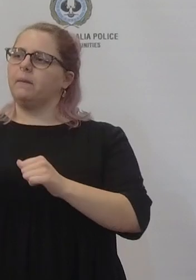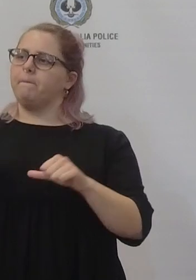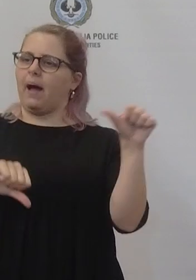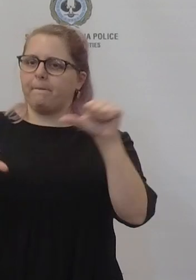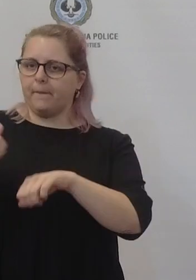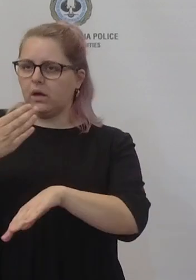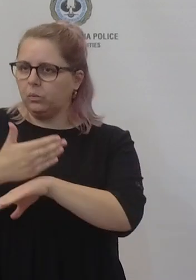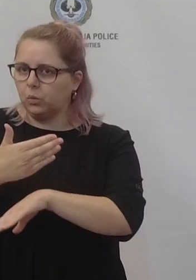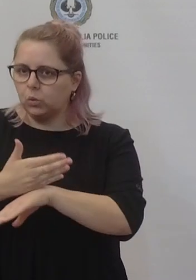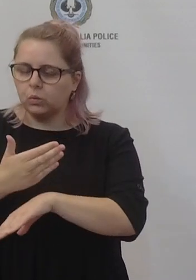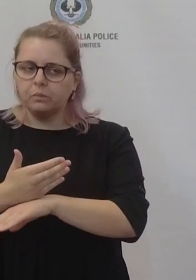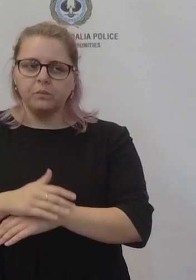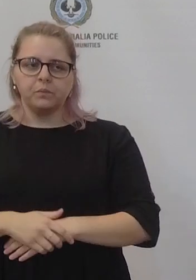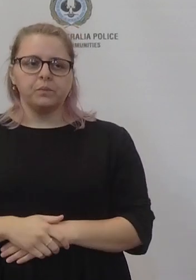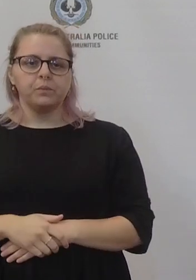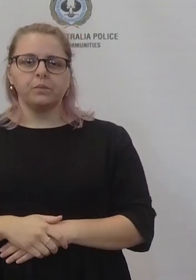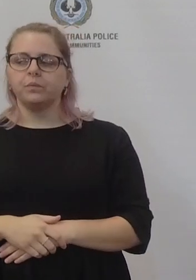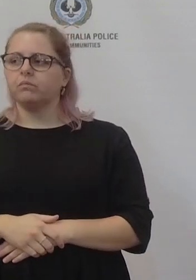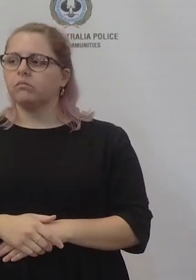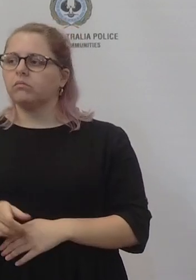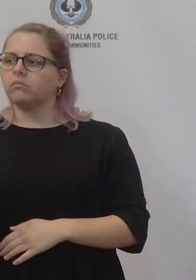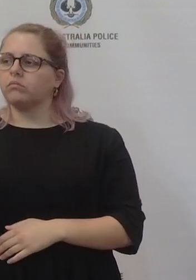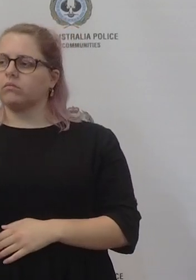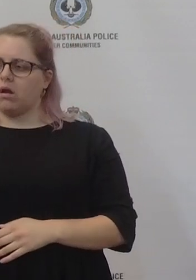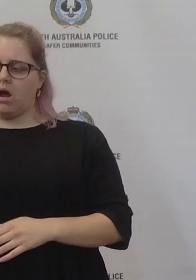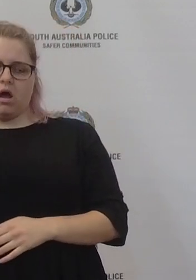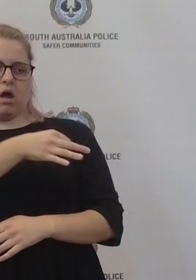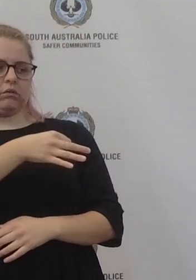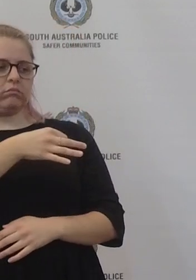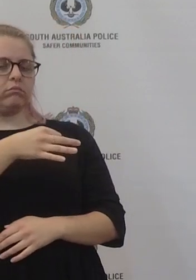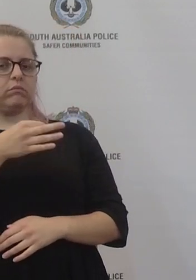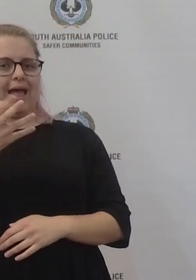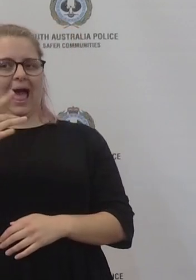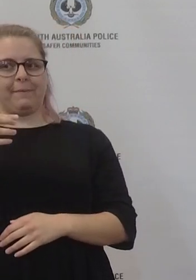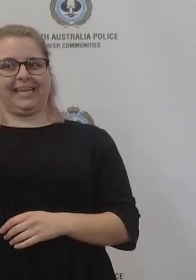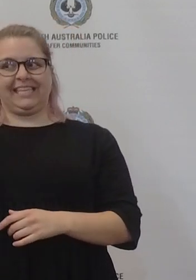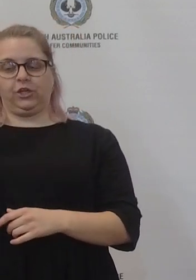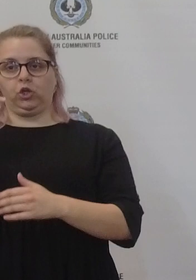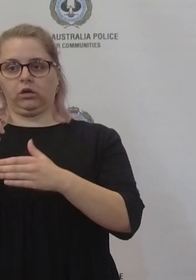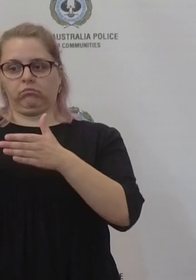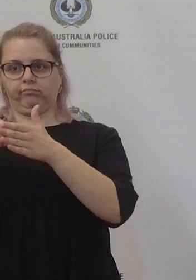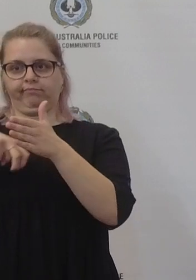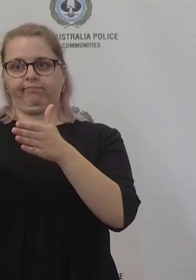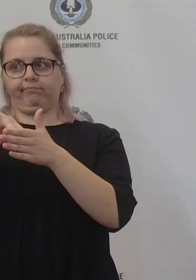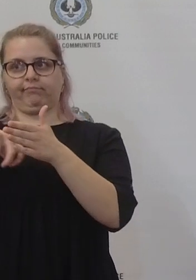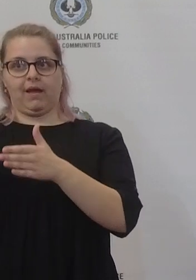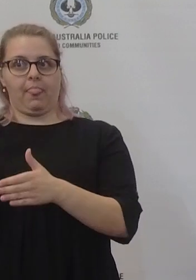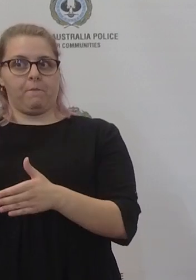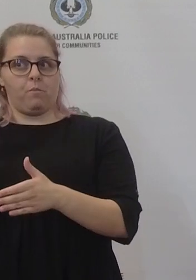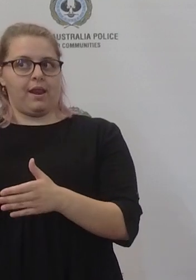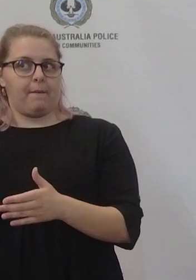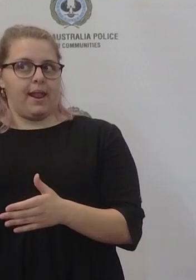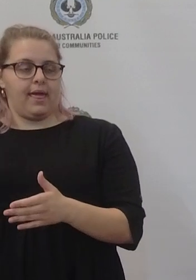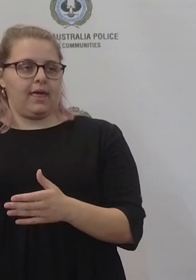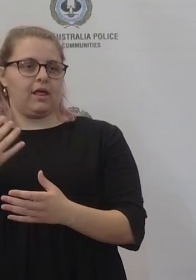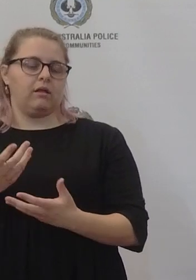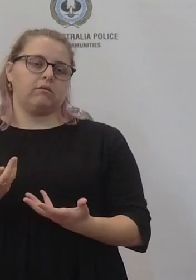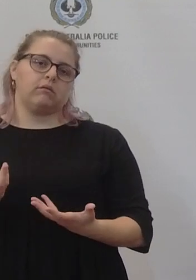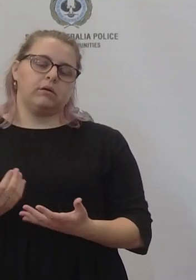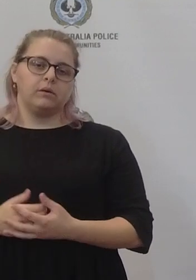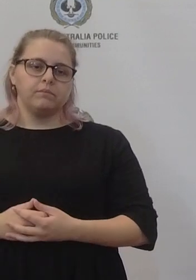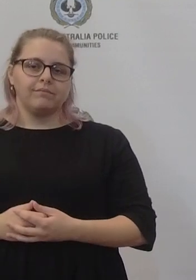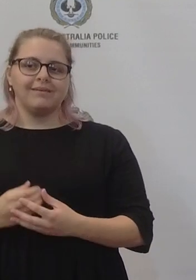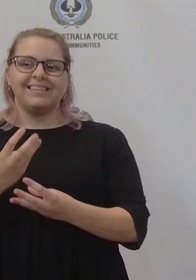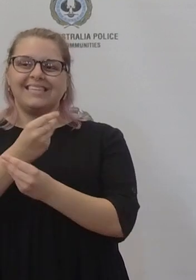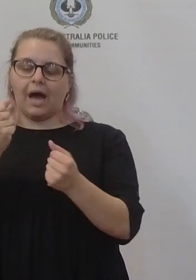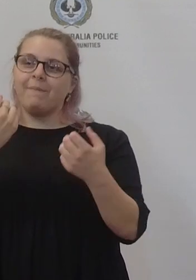the isolation, those in isolation, is there any rough figure of how many teachers are in isolation? Uh well there's just a combination of those that